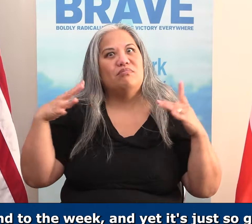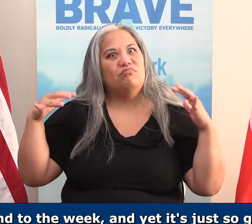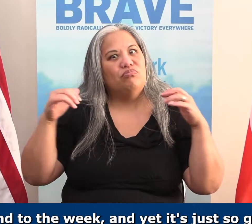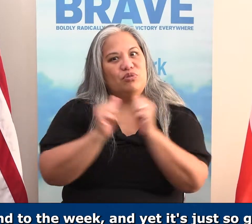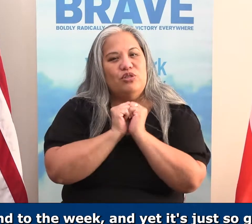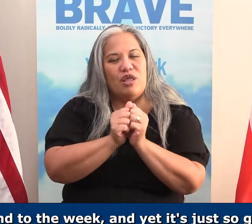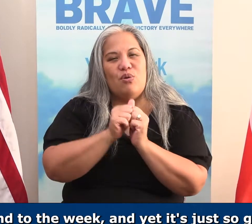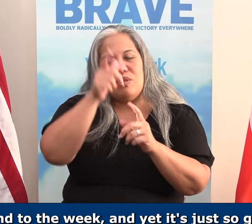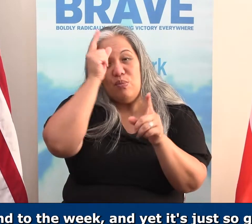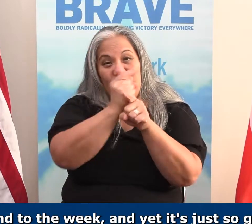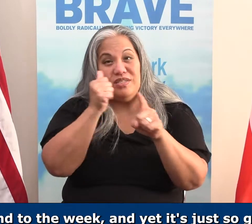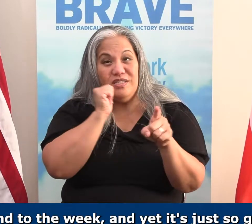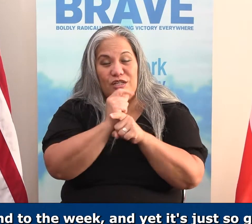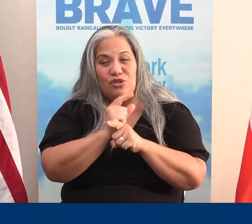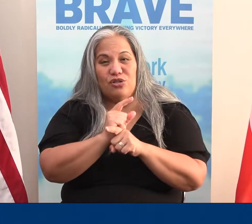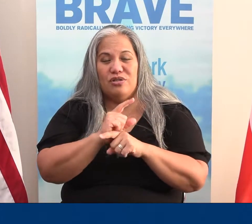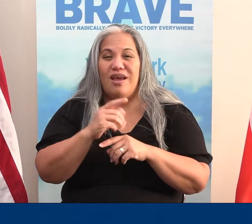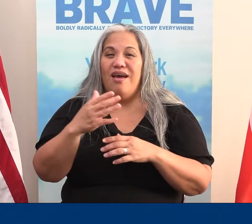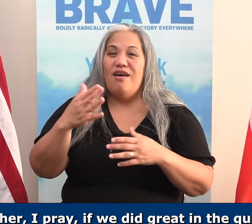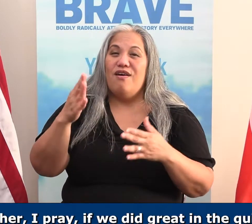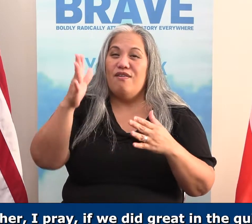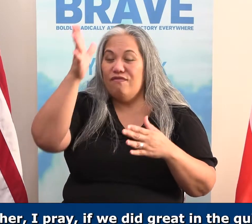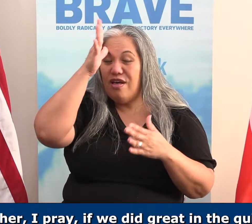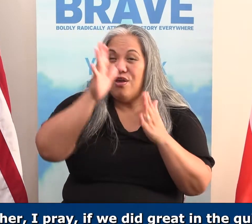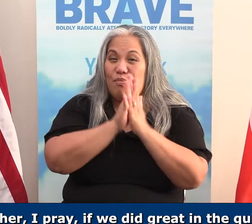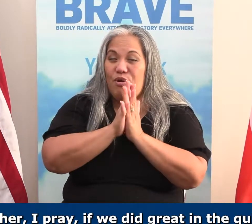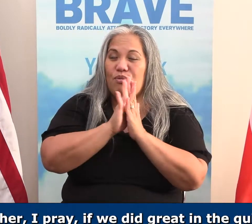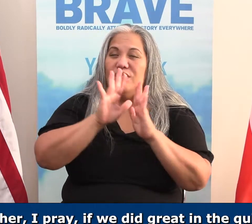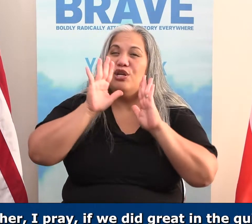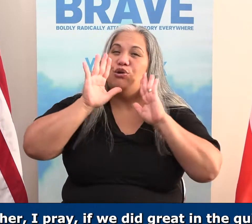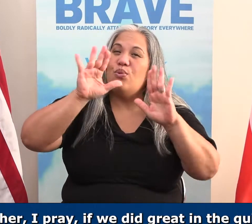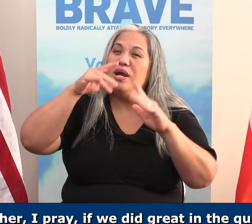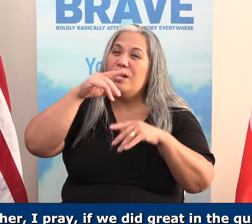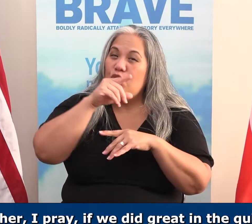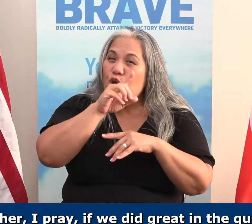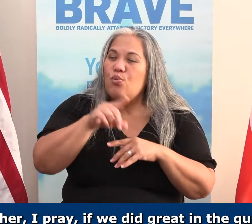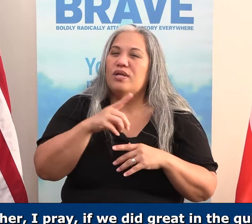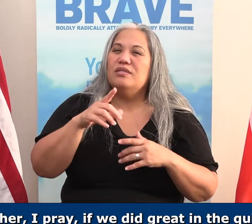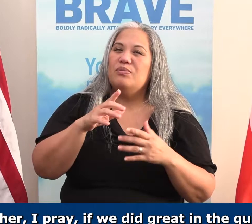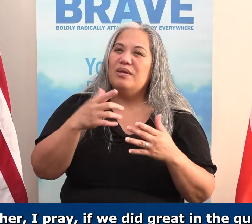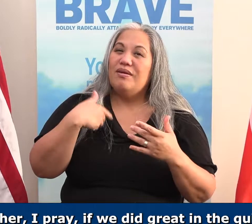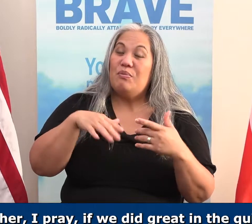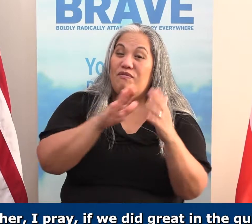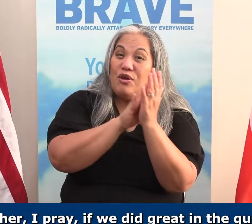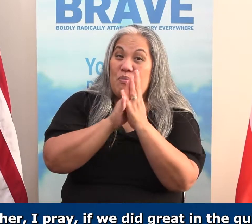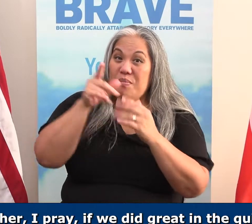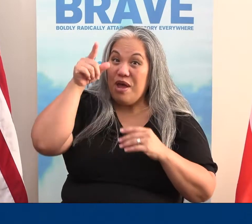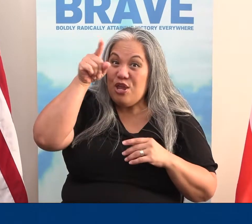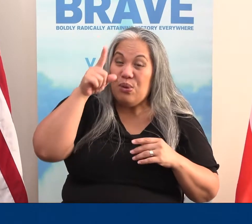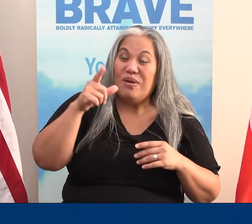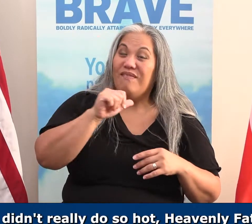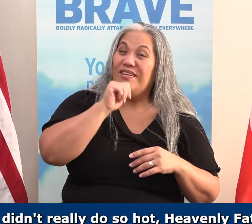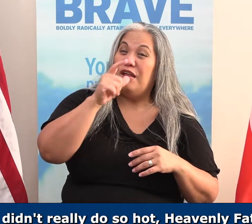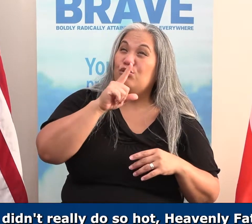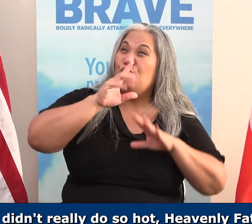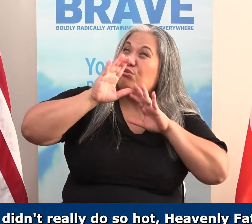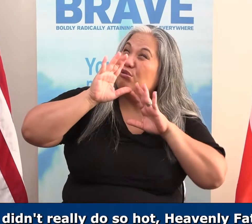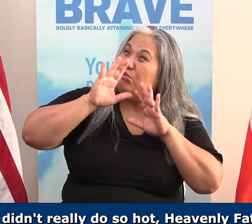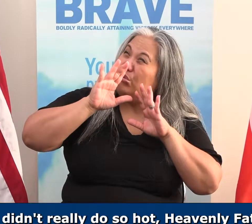come together with the brothers and sisters. Father, I pray if we did great in the quiz, that we feel commended by you. If we didn't really do so